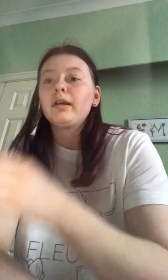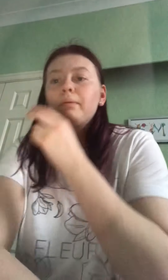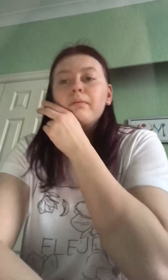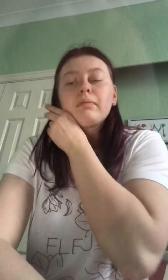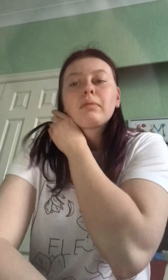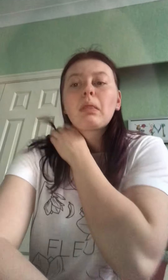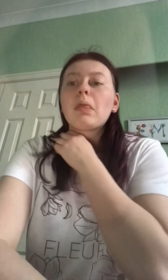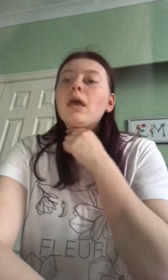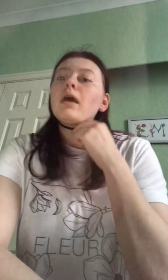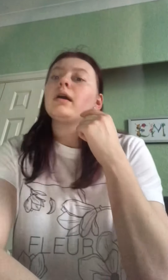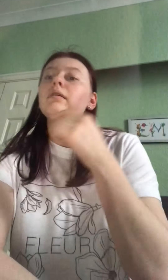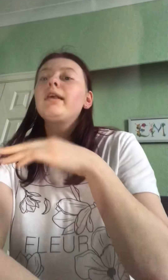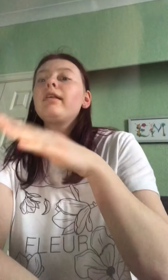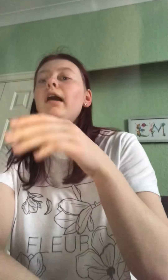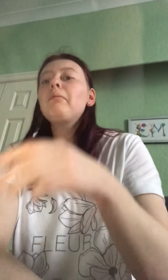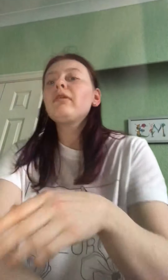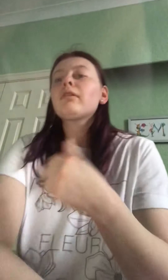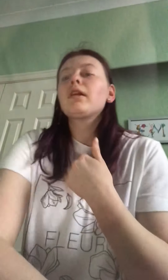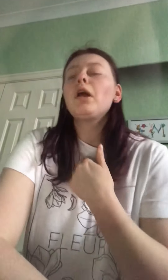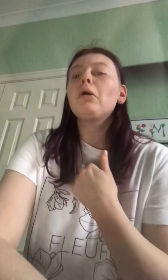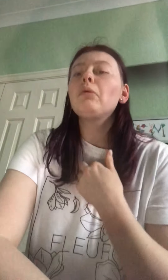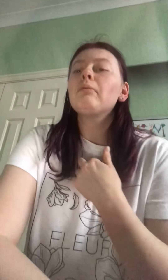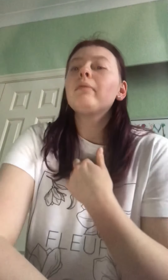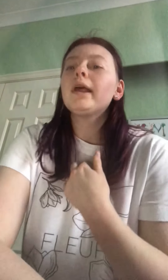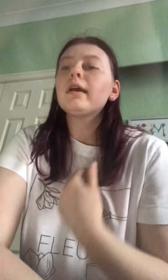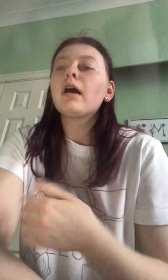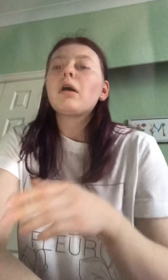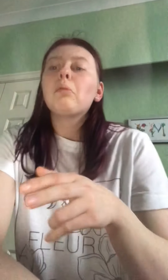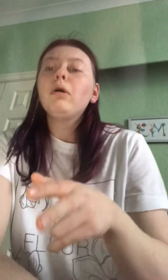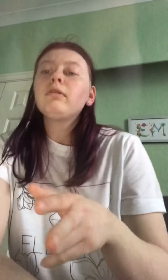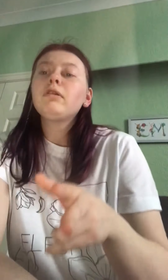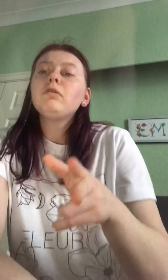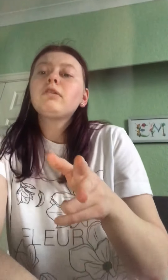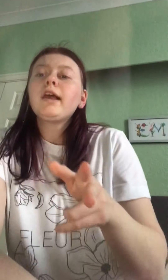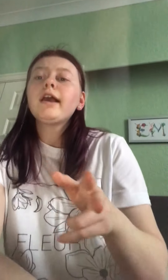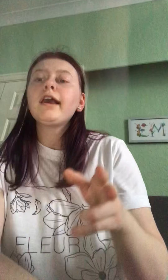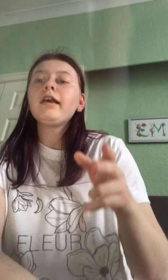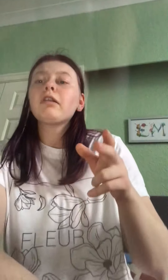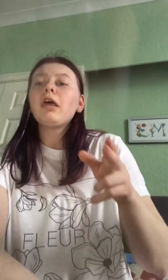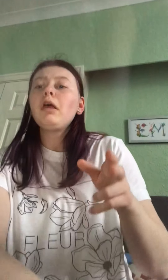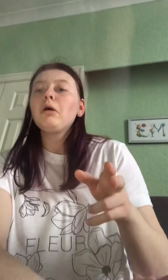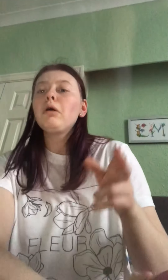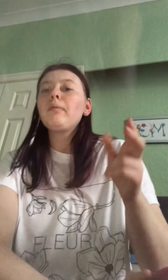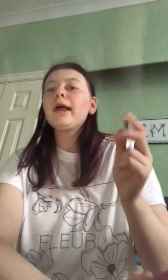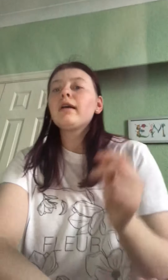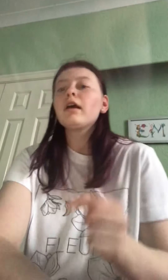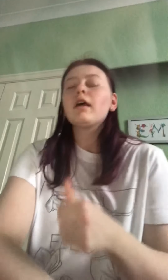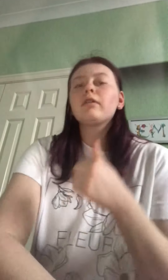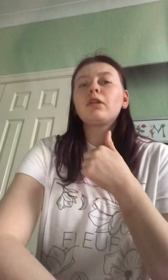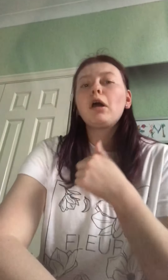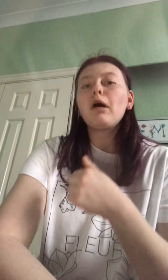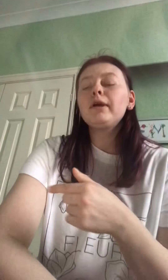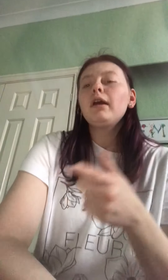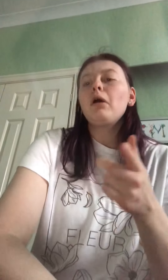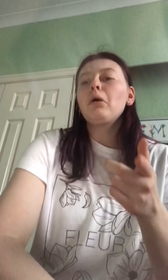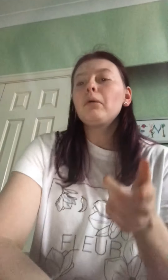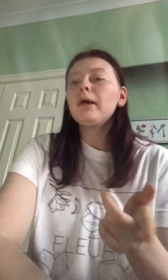He says I'm a scumbag, wants to take his love back, story of my